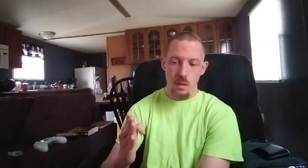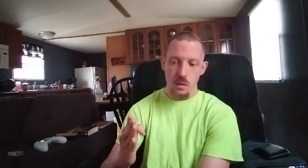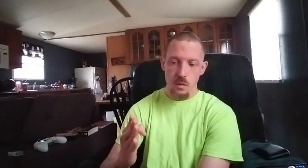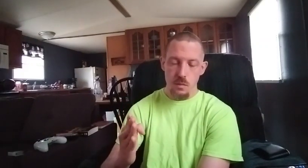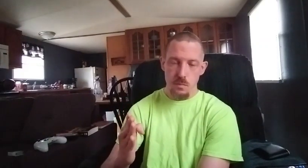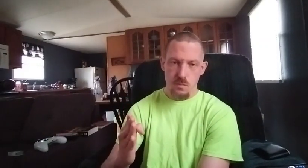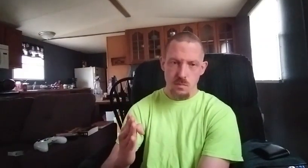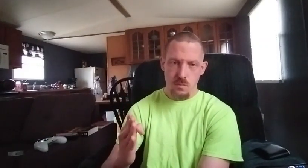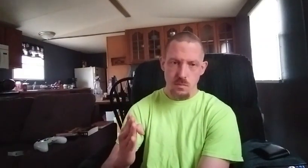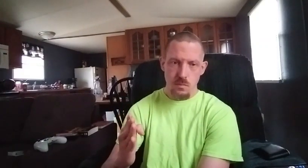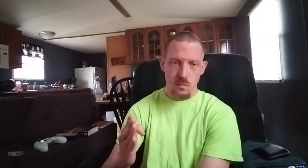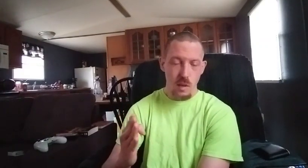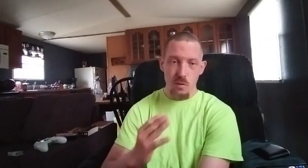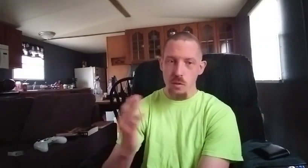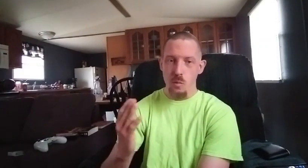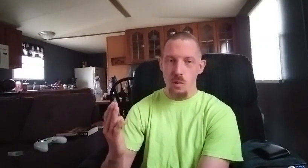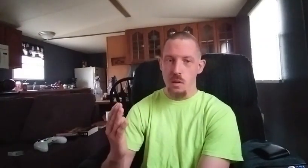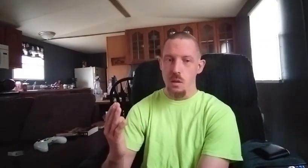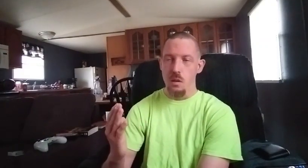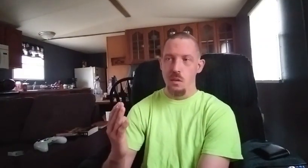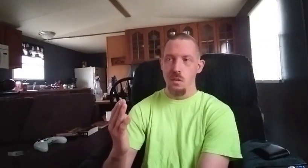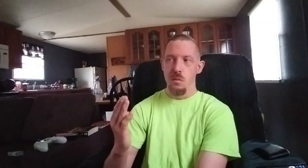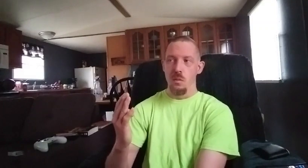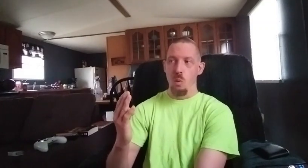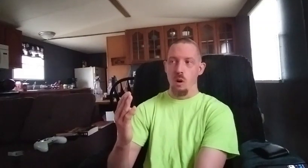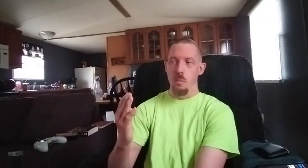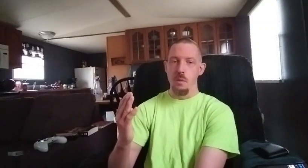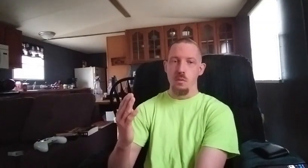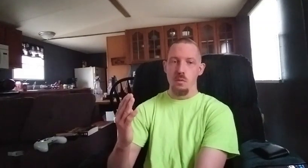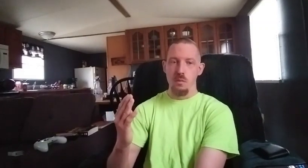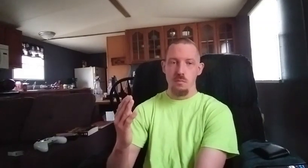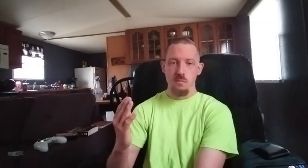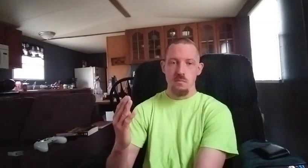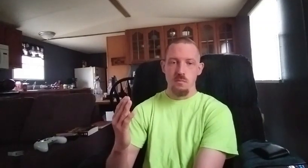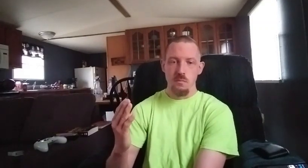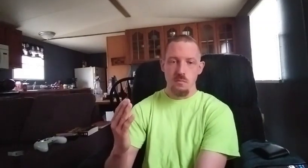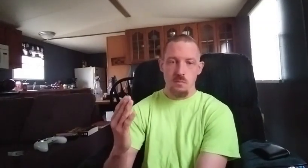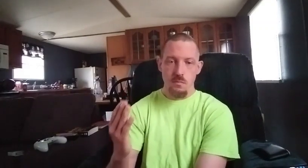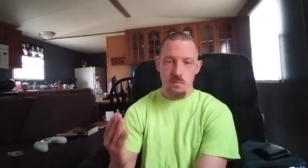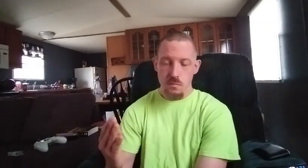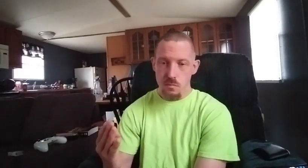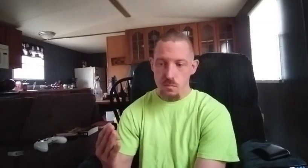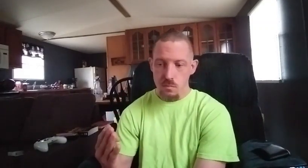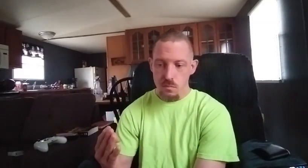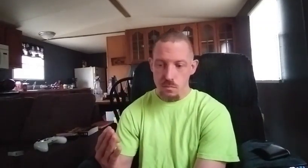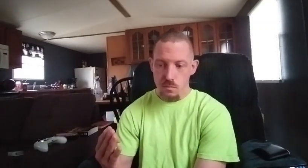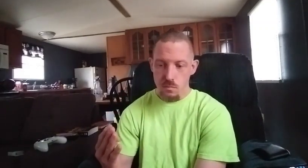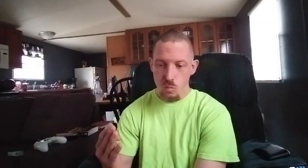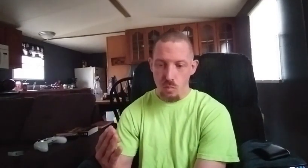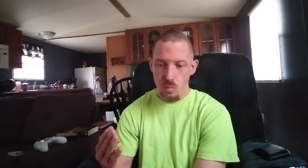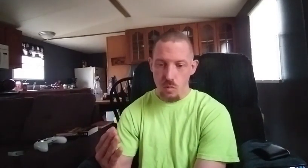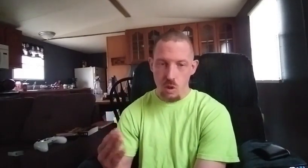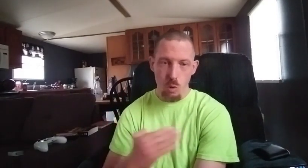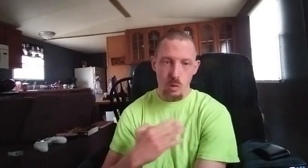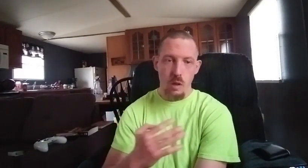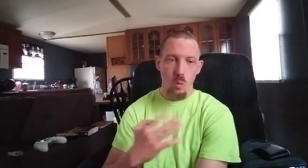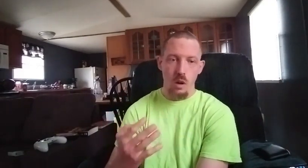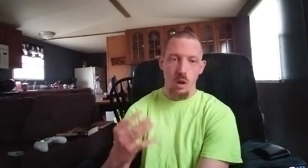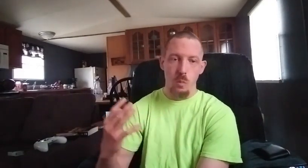that's the reason why a lot of people don't get where I'm